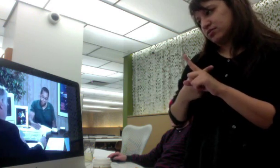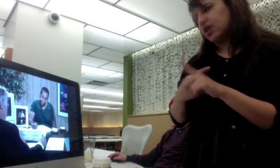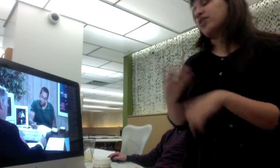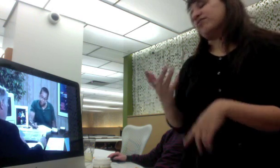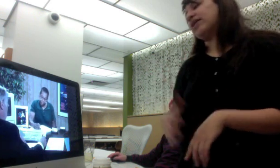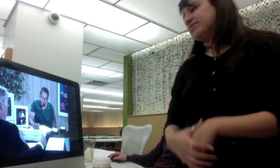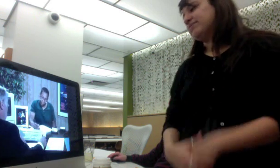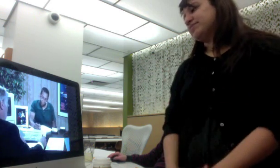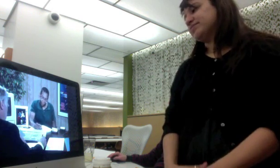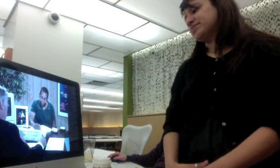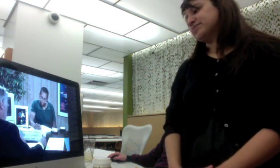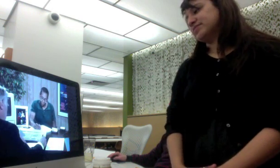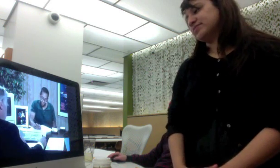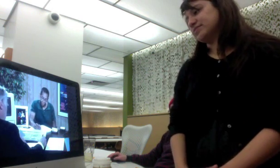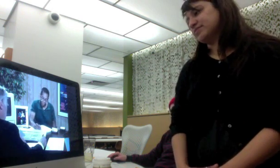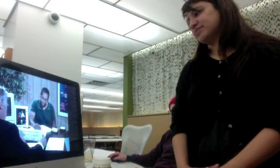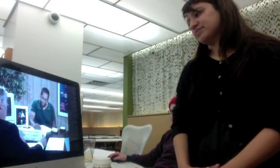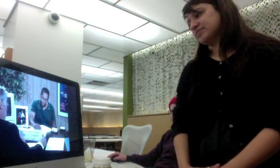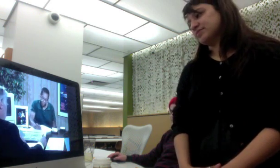okay right